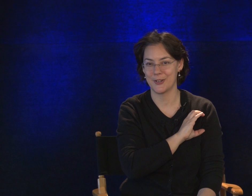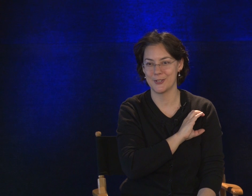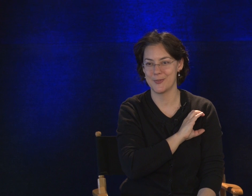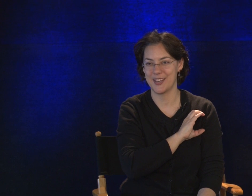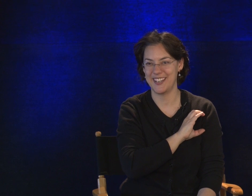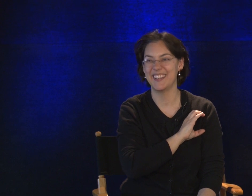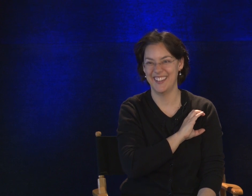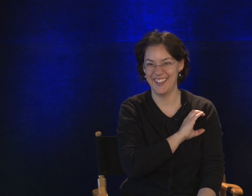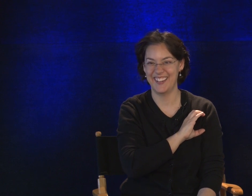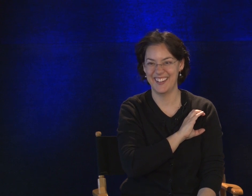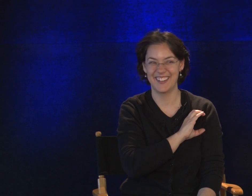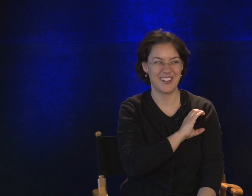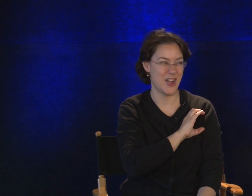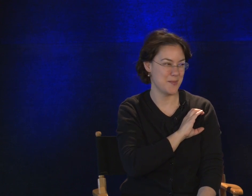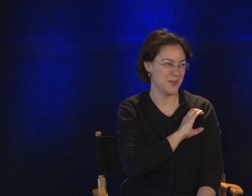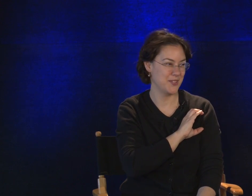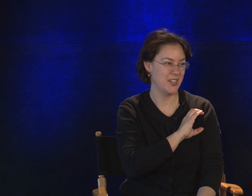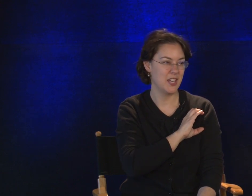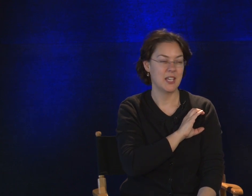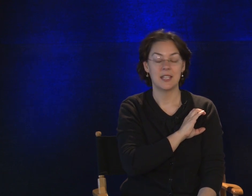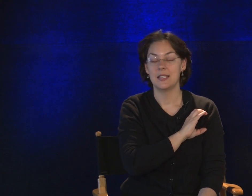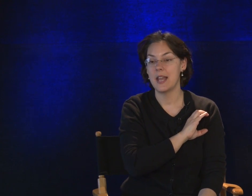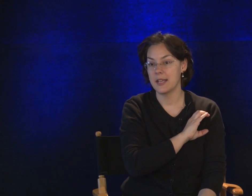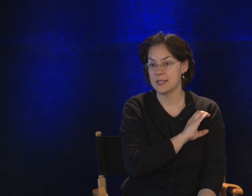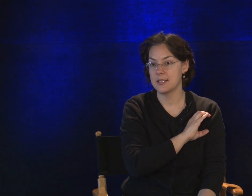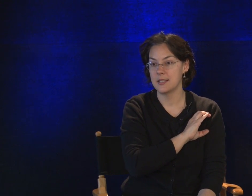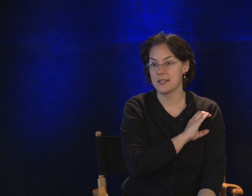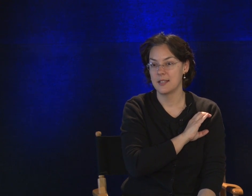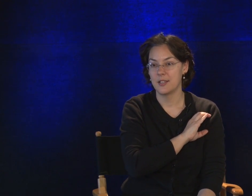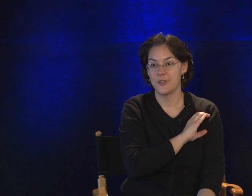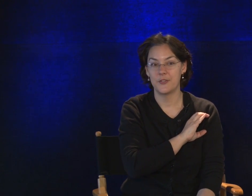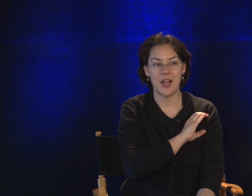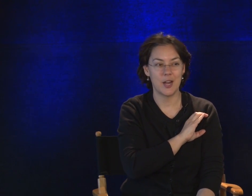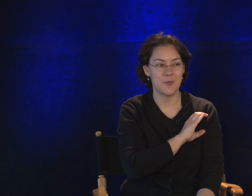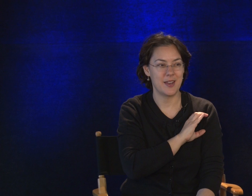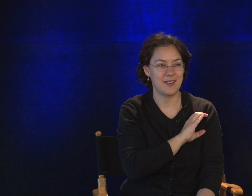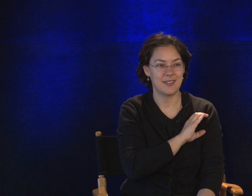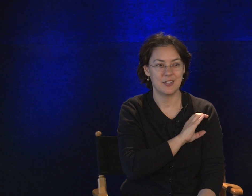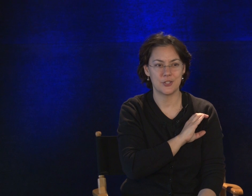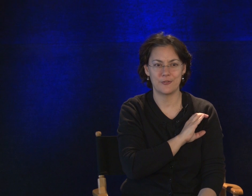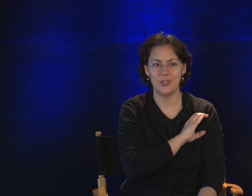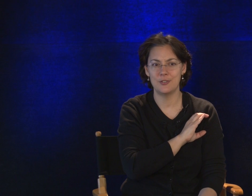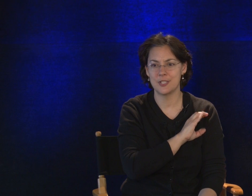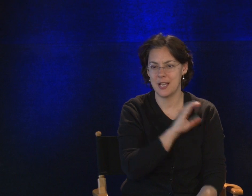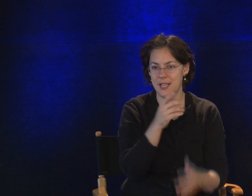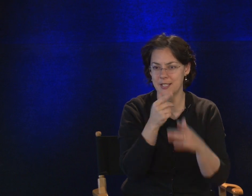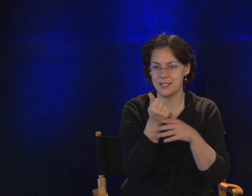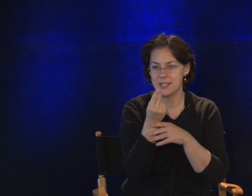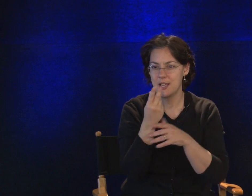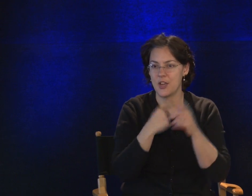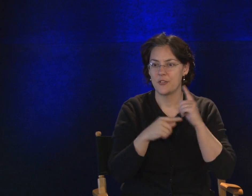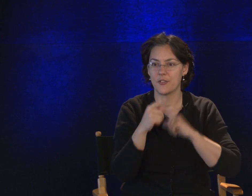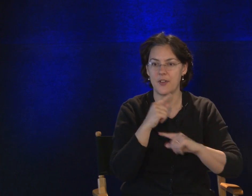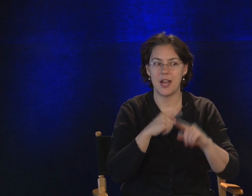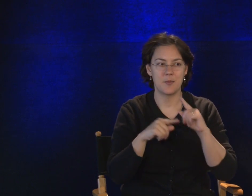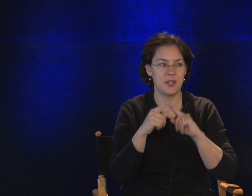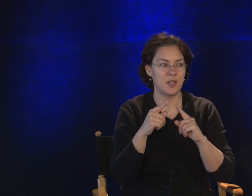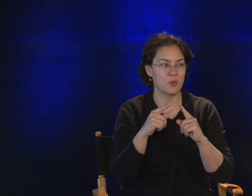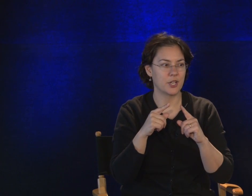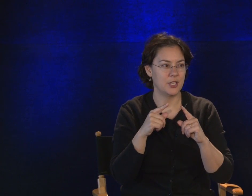across your body. Good. Cop. Next. Fireman. There's a few signs for fireman that we're going